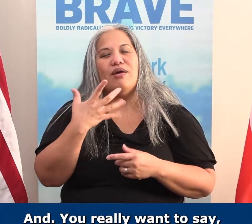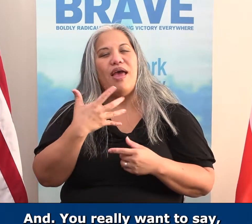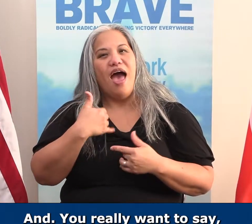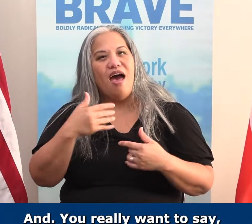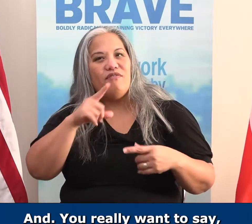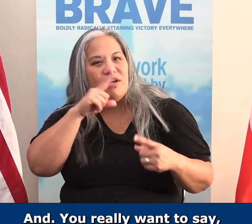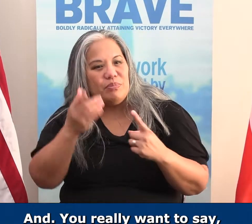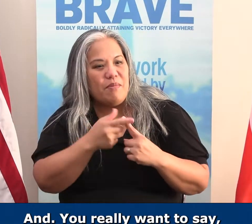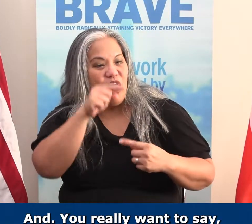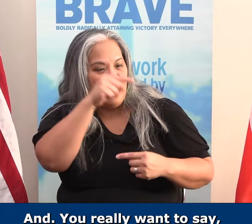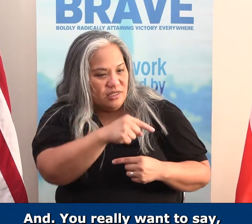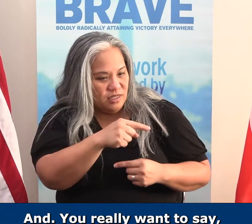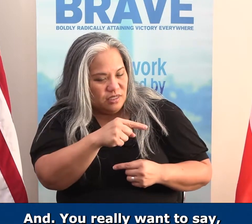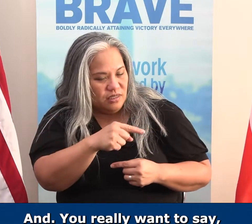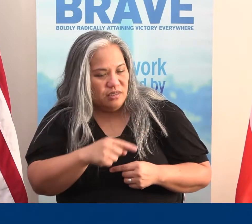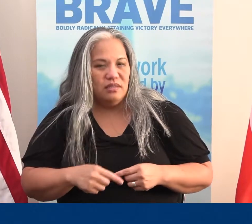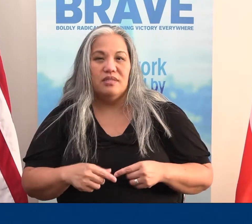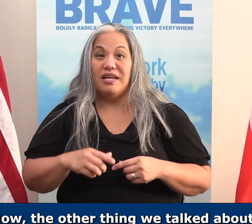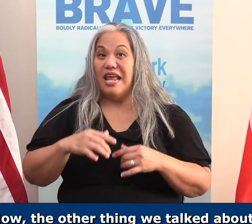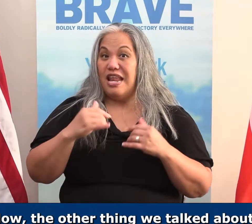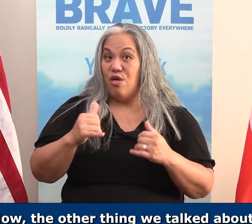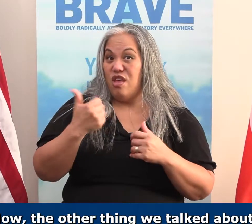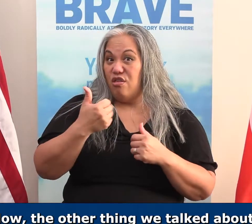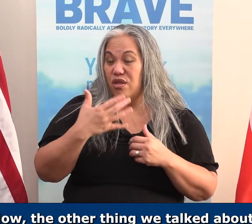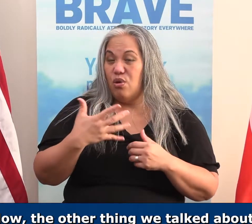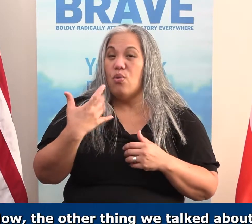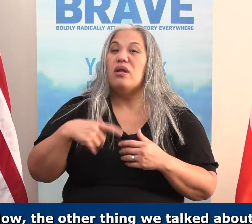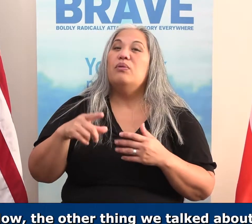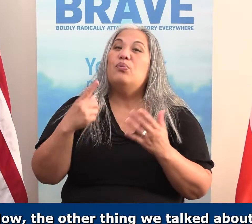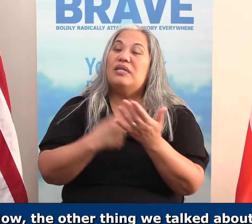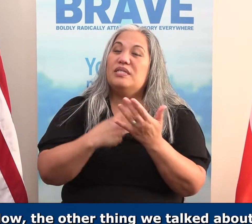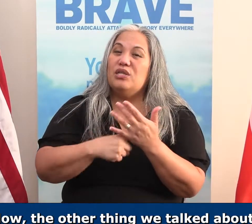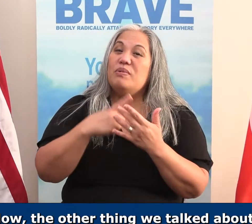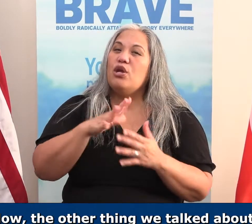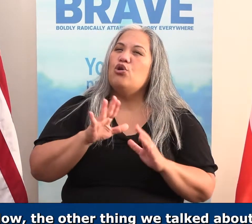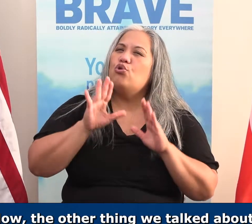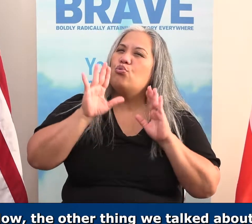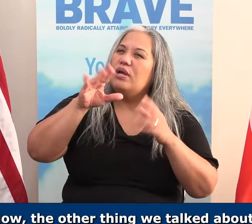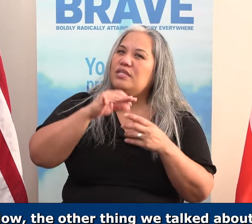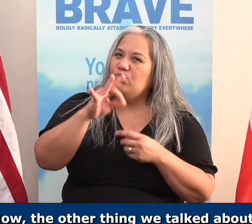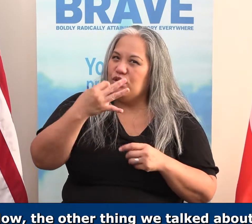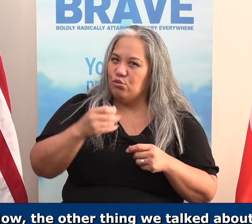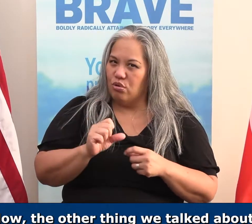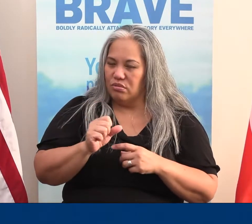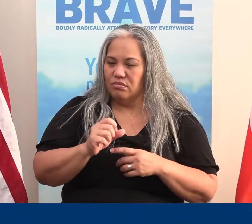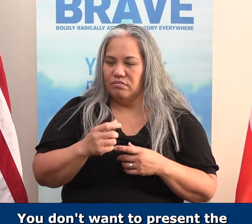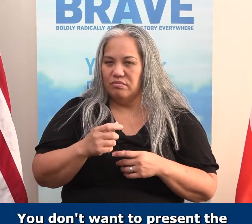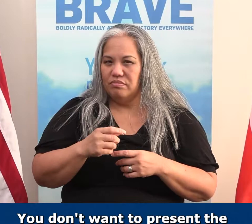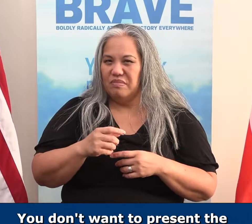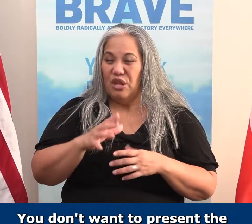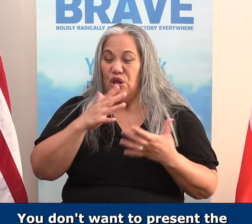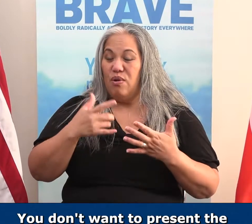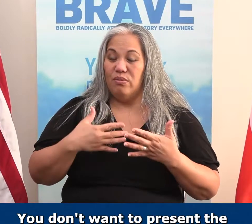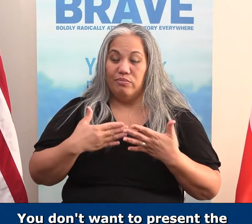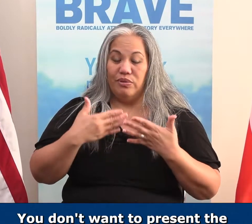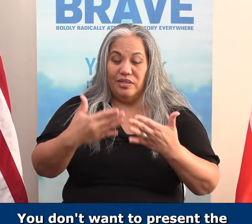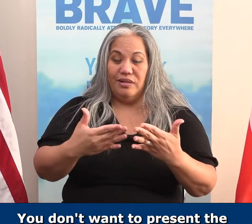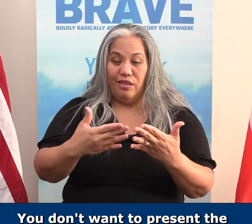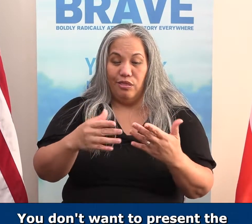okay, have a conviction about this. Now, the other thing we talked about is that you need to be in great spiritual shape. You don't want to present the Word of God